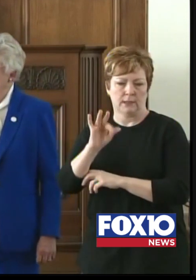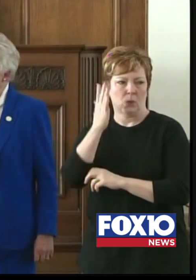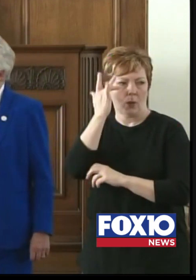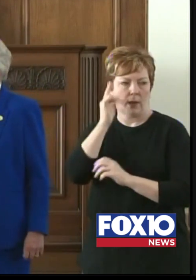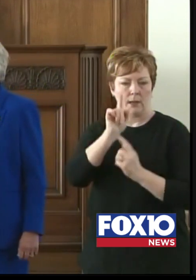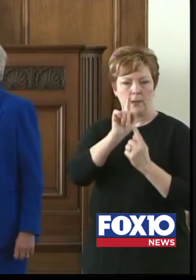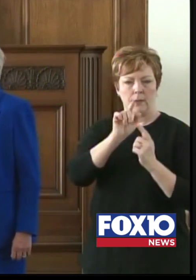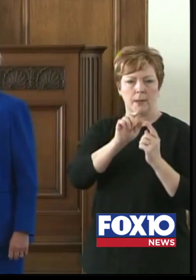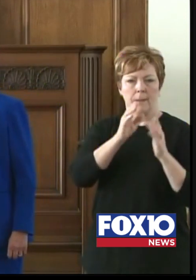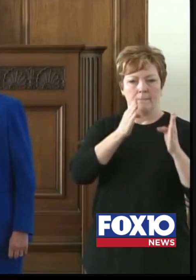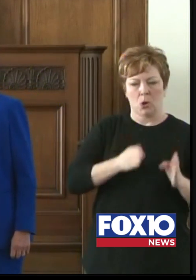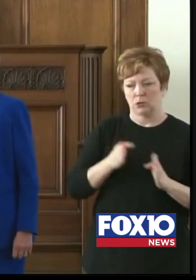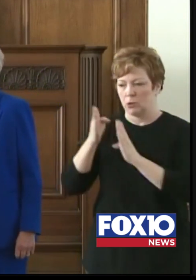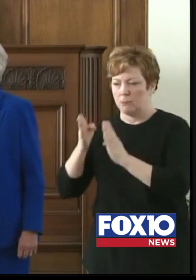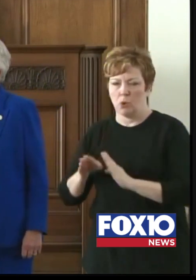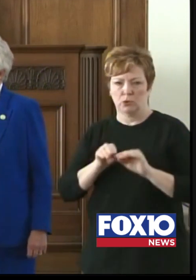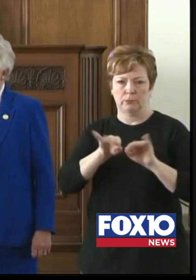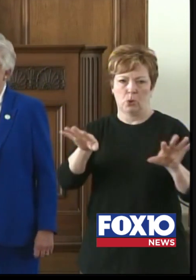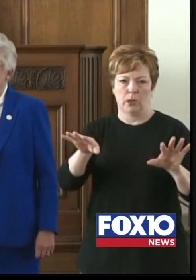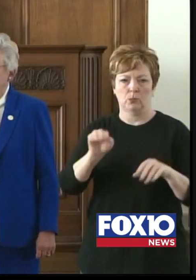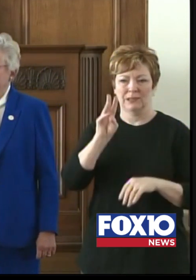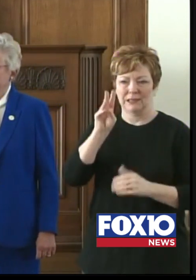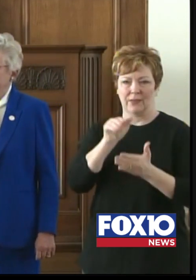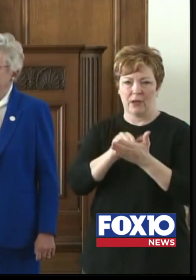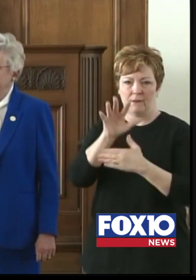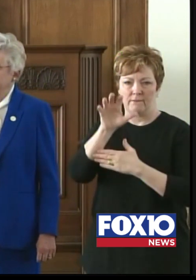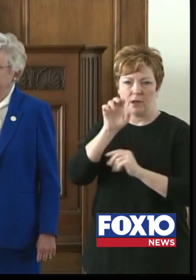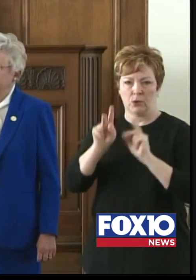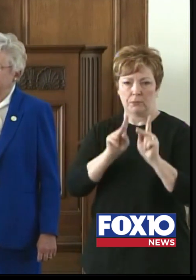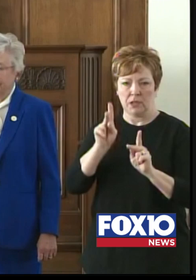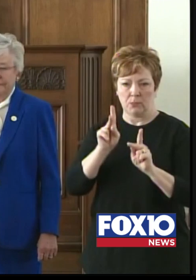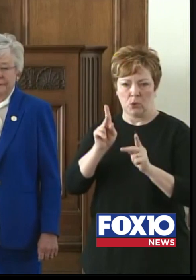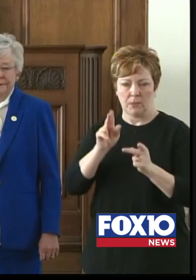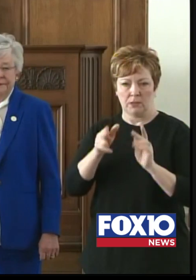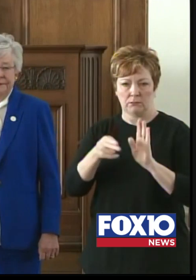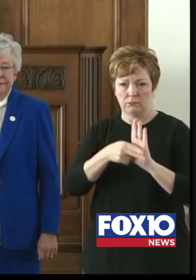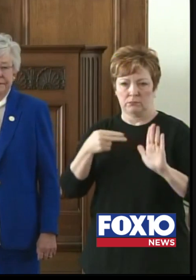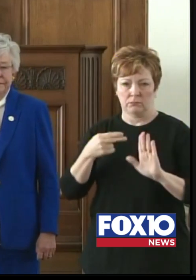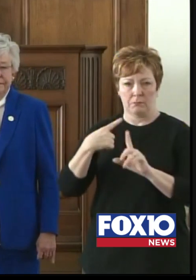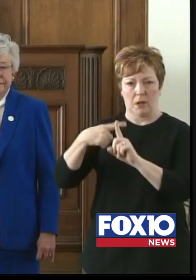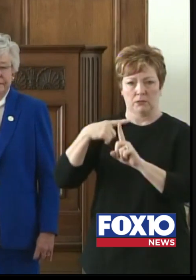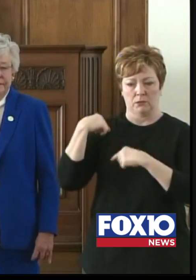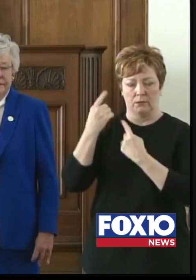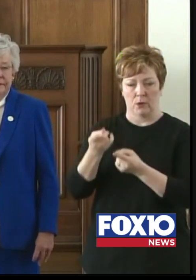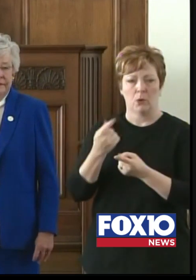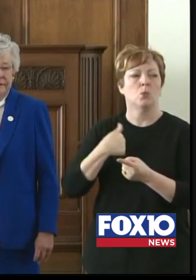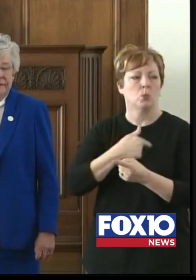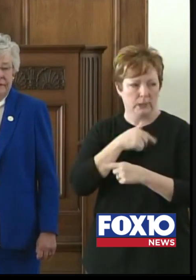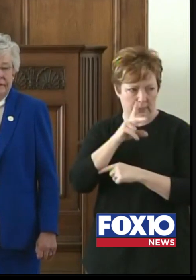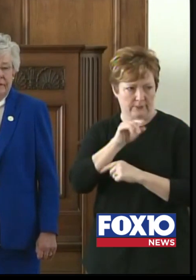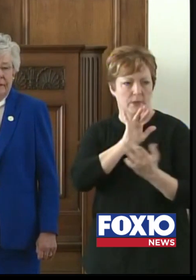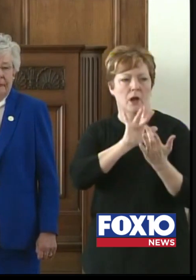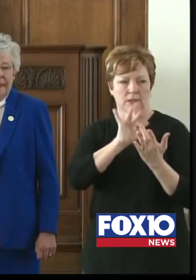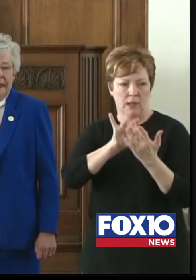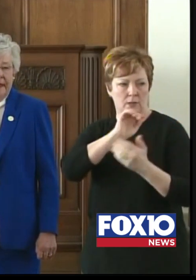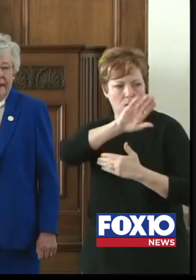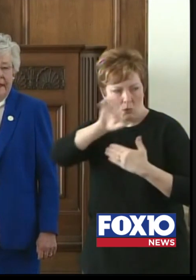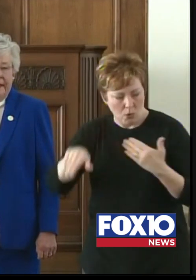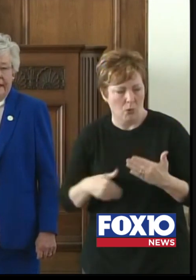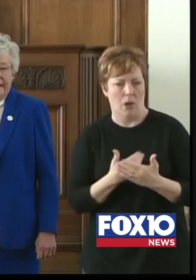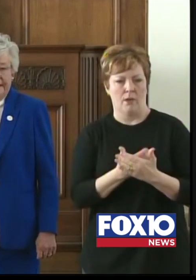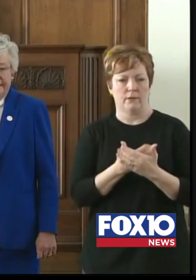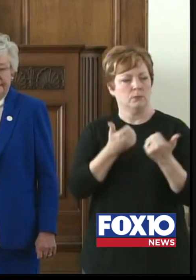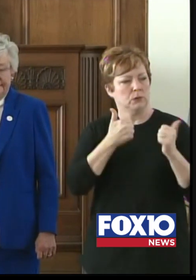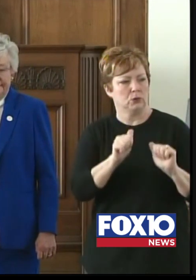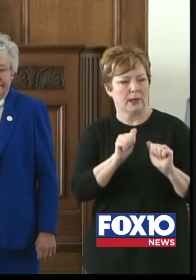with the 6,500 or so people that have been diagnosed so far, we have contacted all of them and we attempt to gain